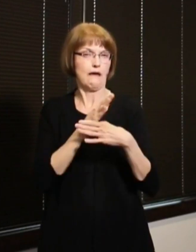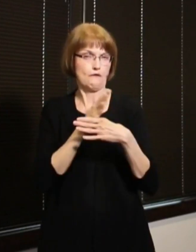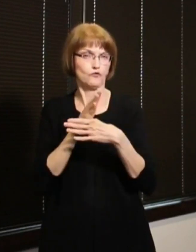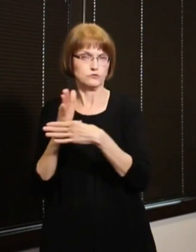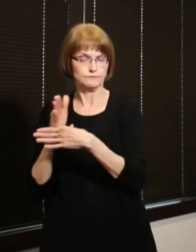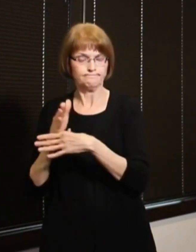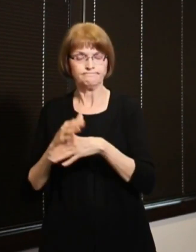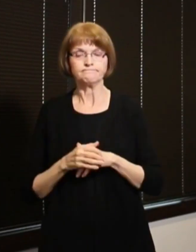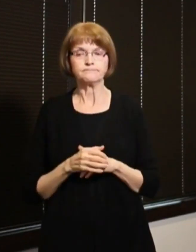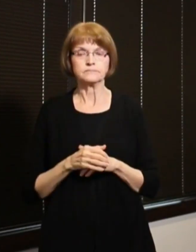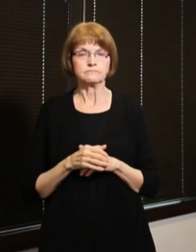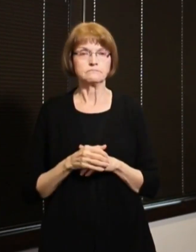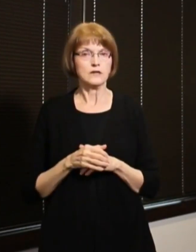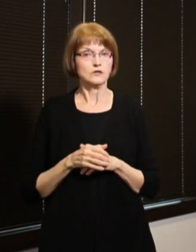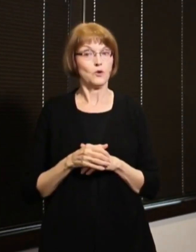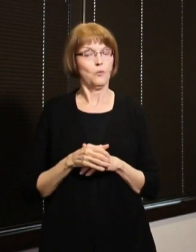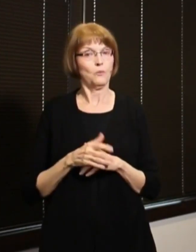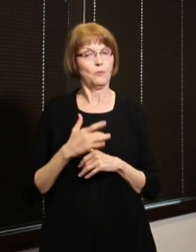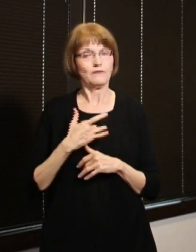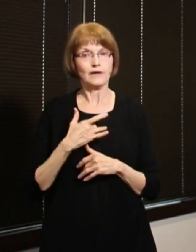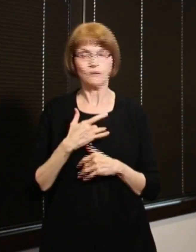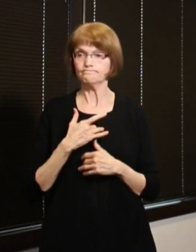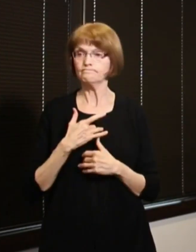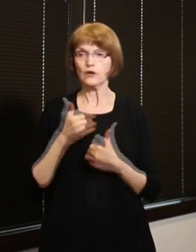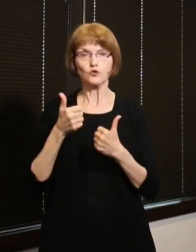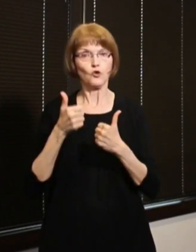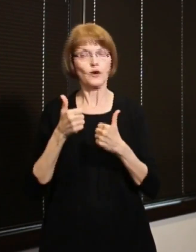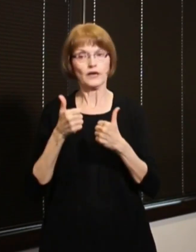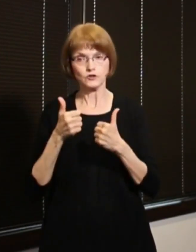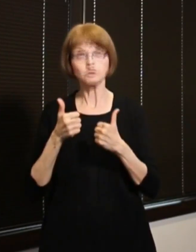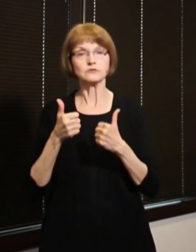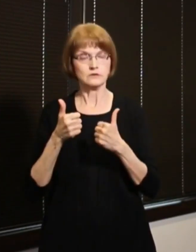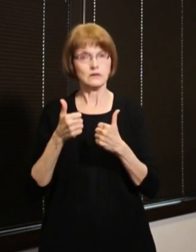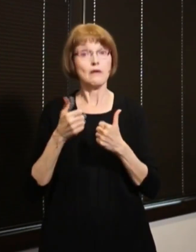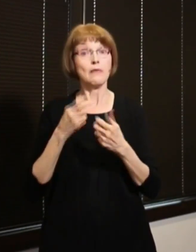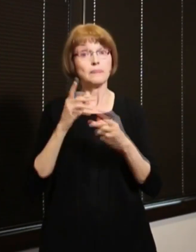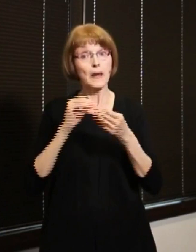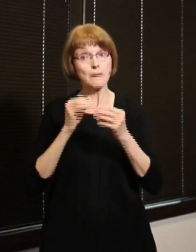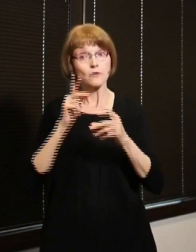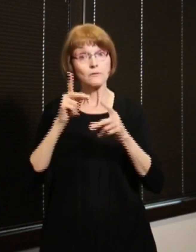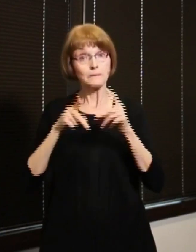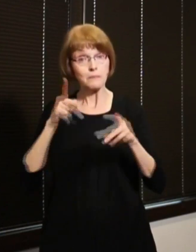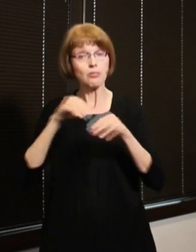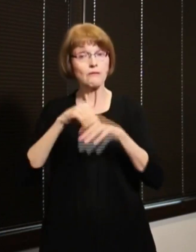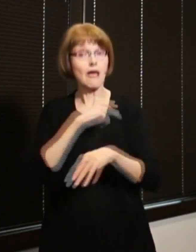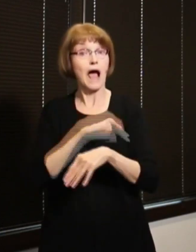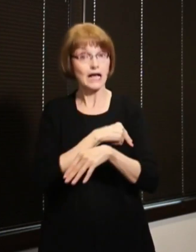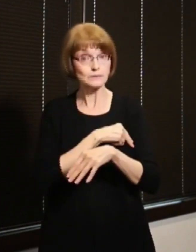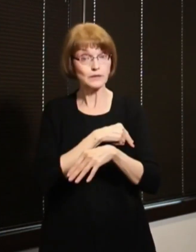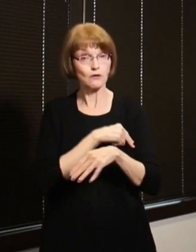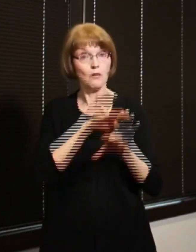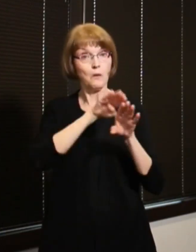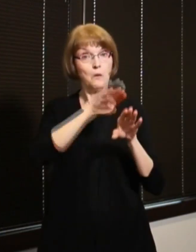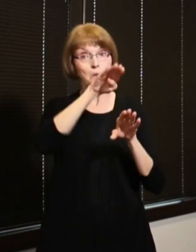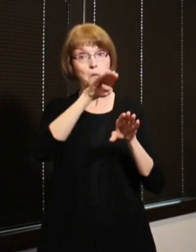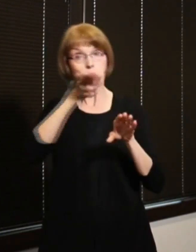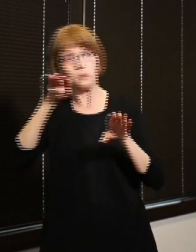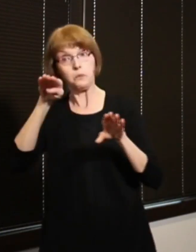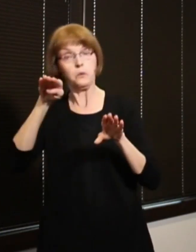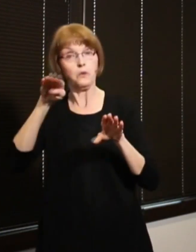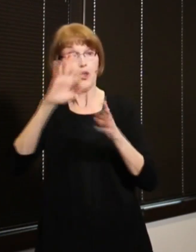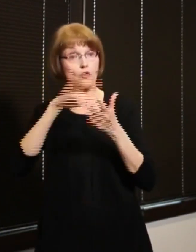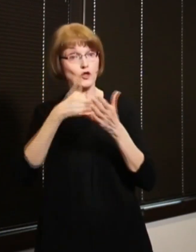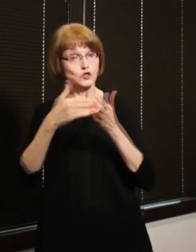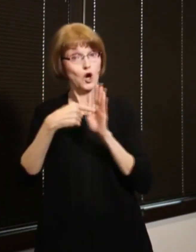And we remain encouraged by the flattening of our hospitalization numbers. The chart shows that our daily hospital census